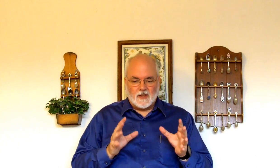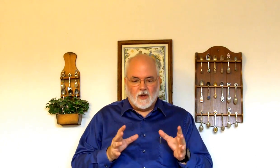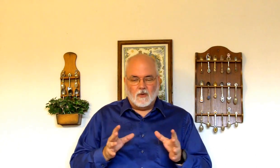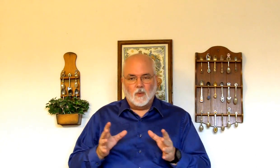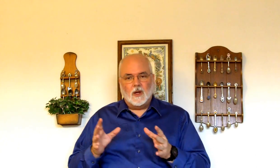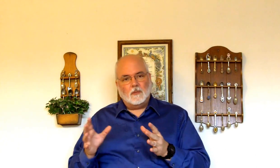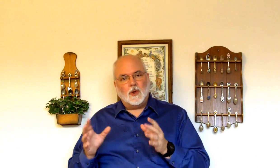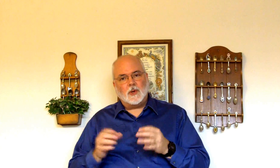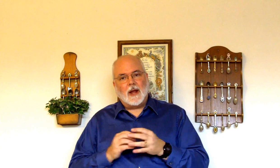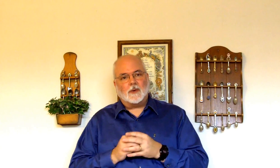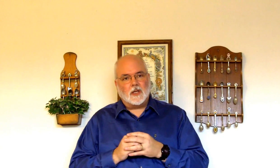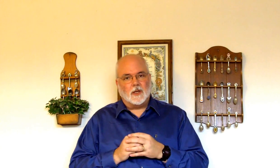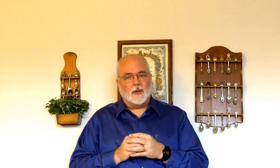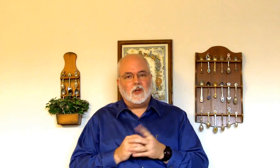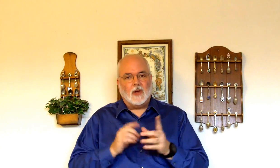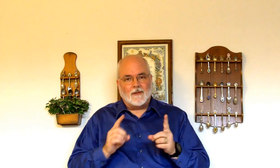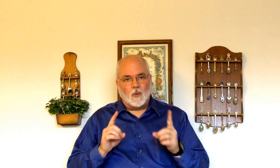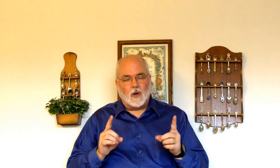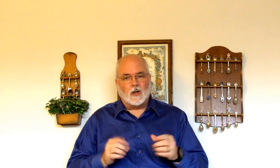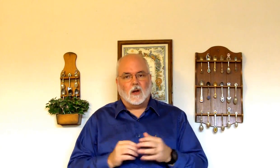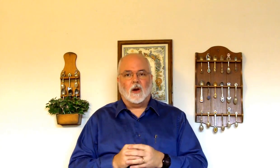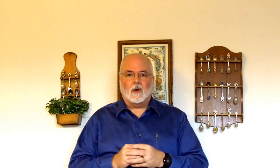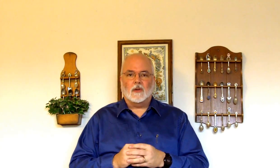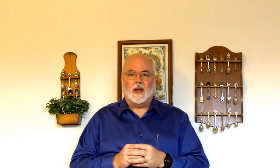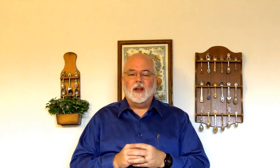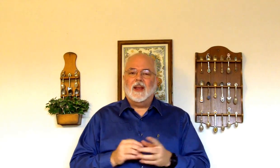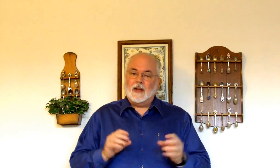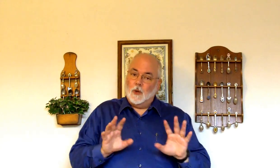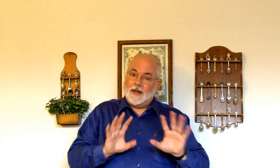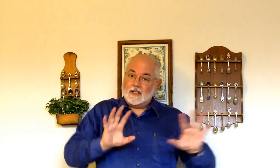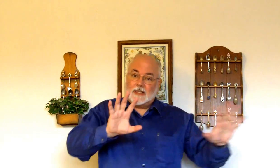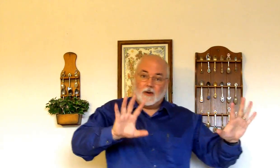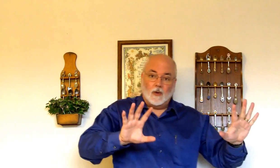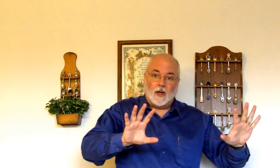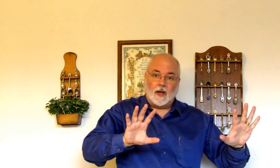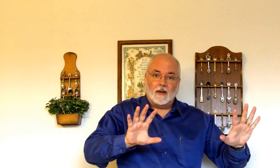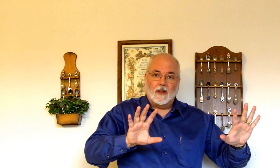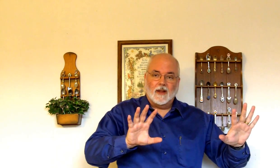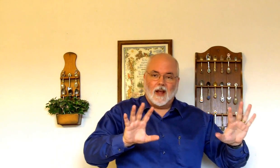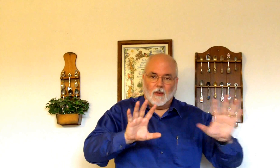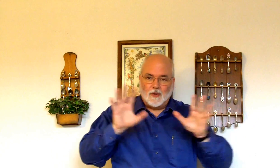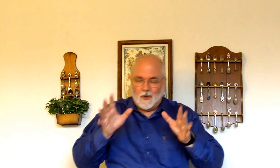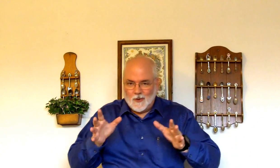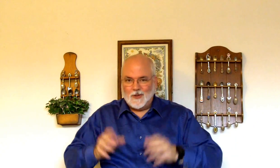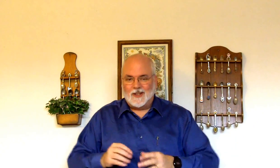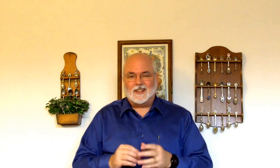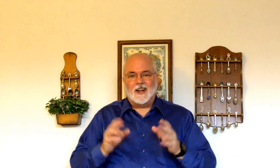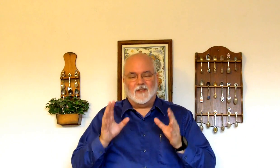song will push your boundaries a little bit. You'll have to work a little harder on that, and I hope that doesn't scare you away. I want you to do this, and if